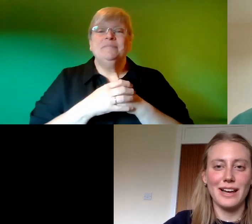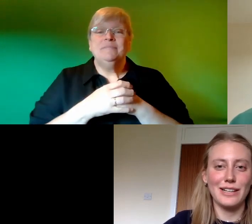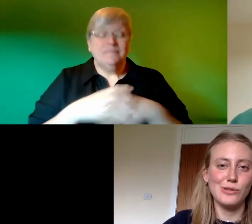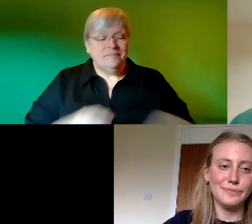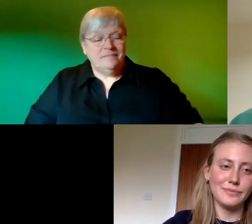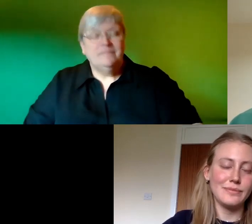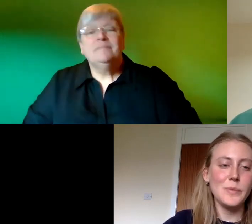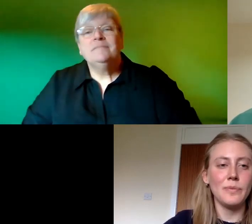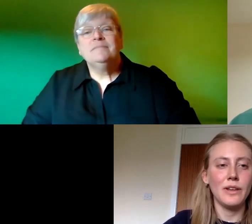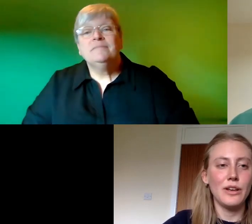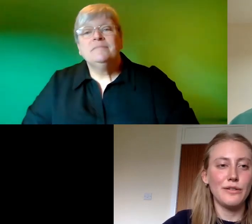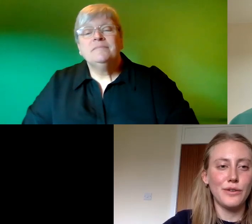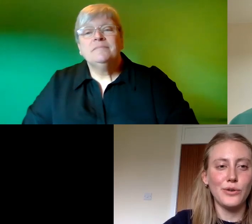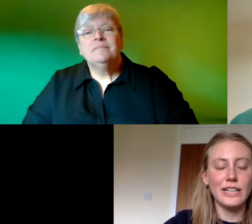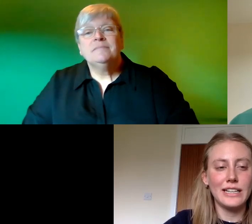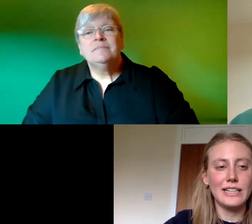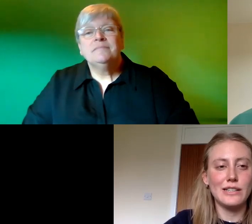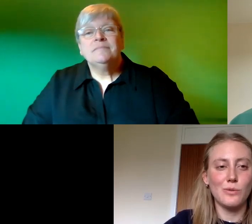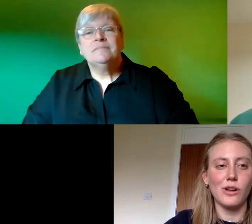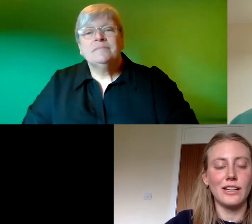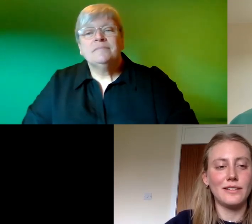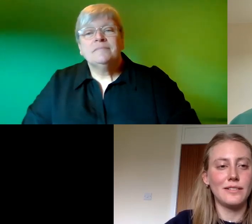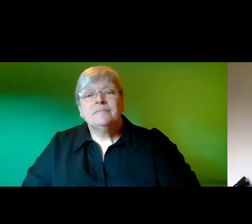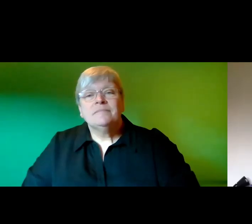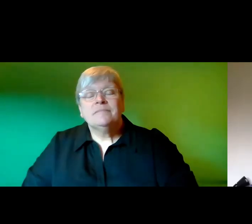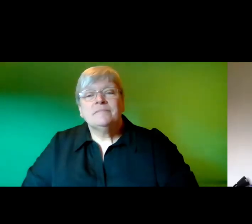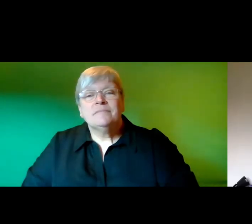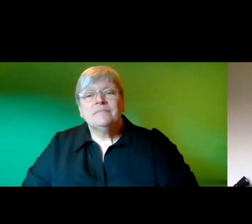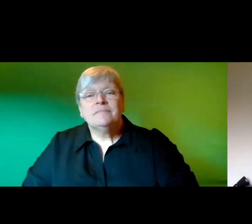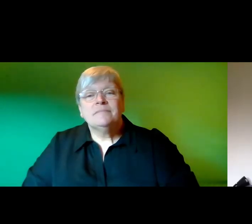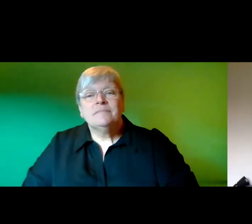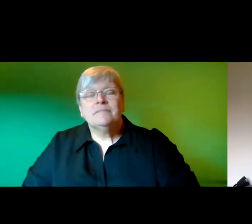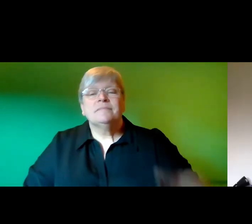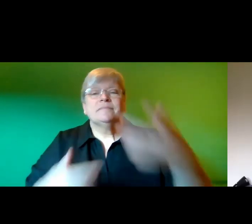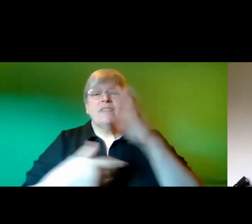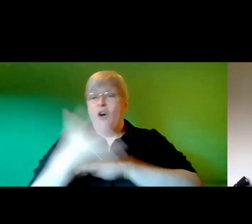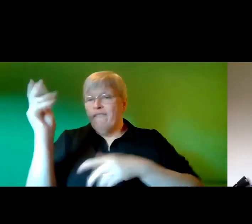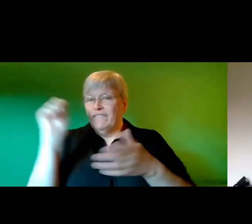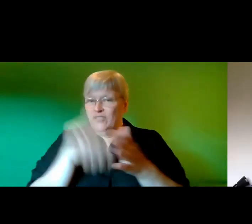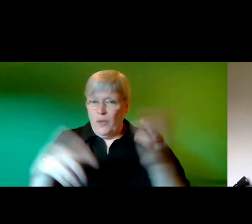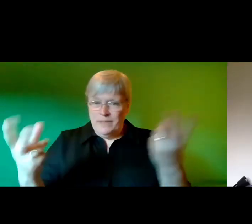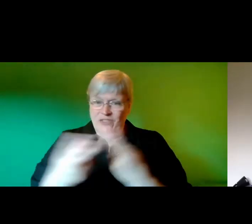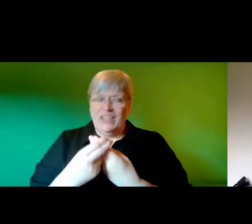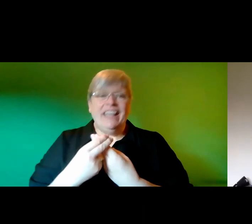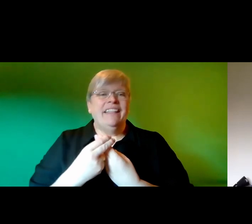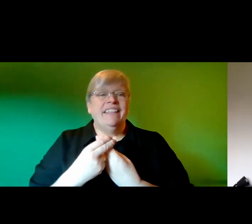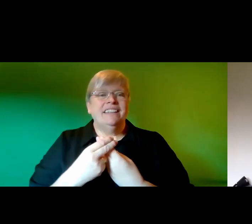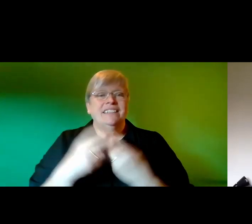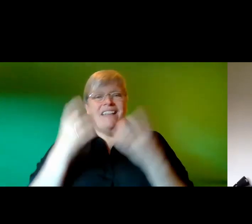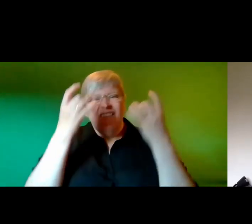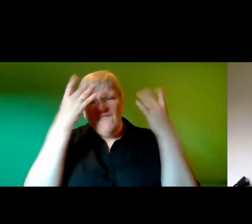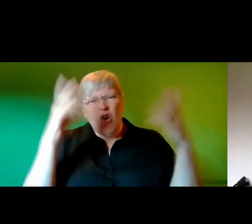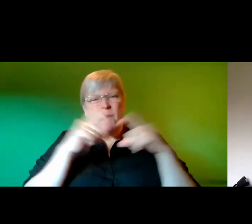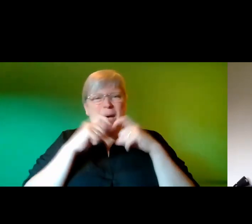with for my haiku phone keys and wallet off to the shops together damn forgot my mask